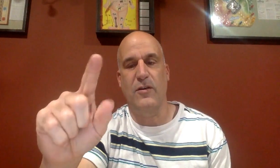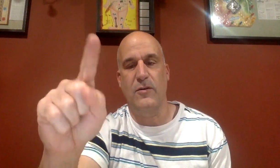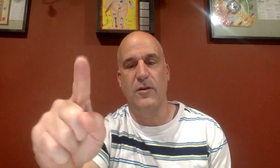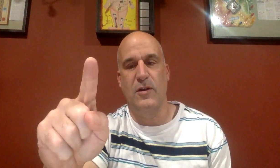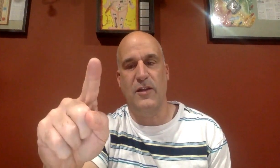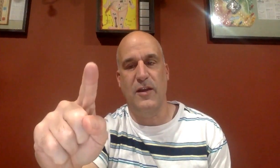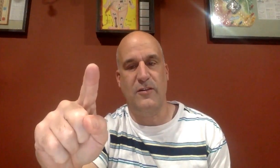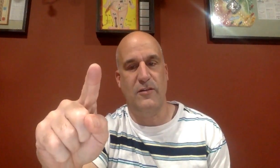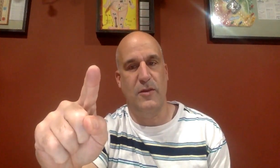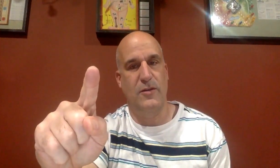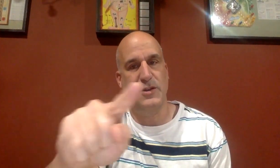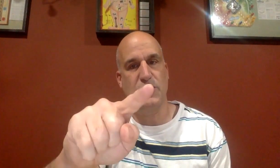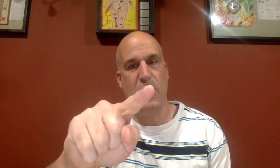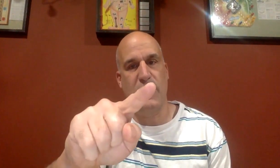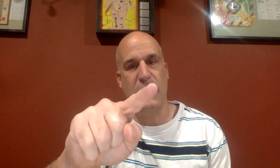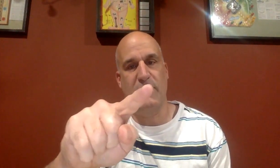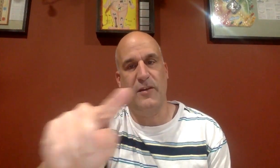like this and you just draw with it a Z.